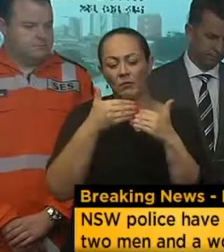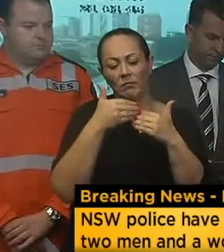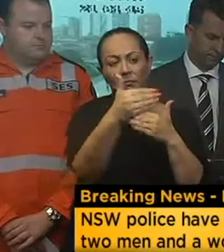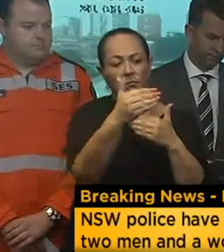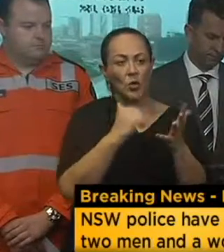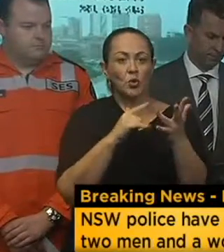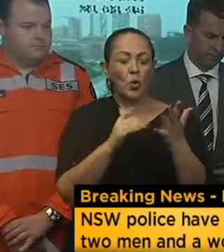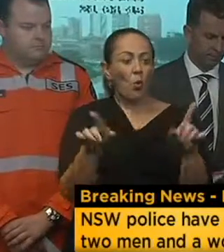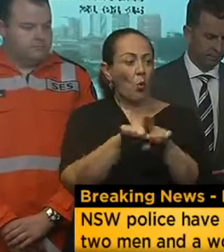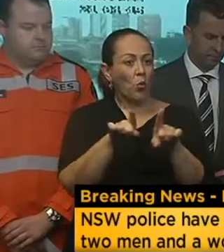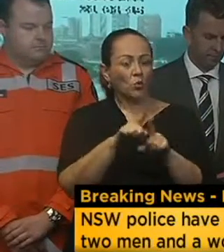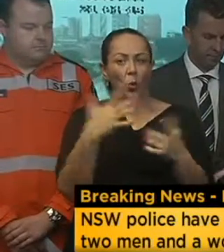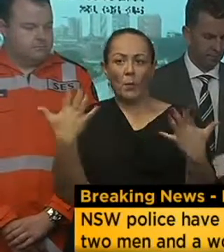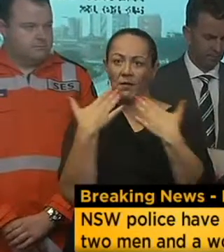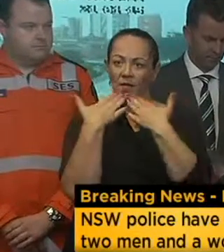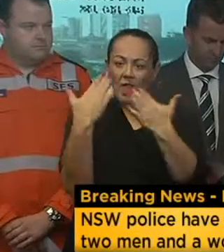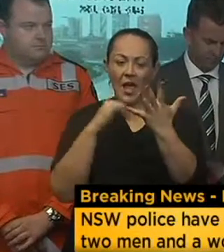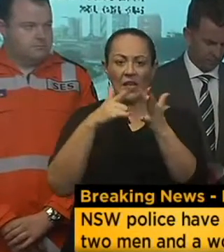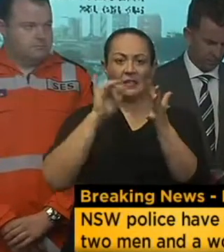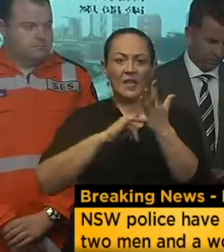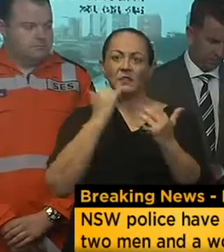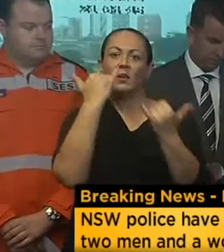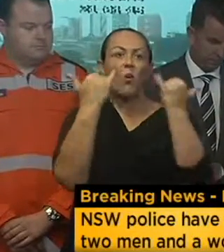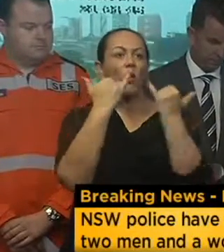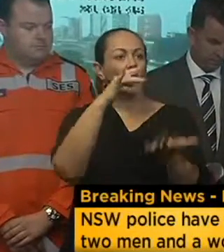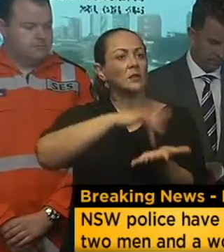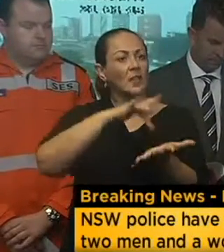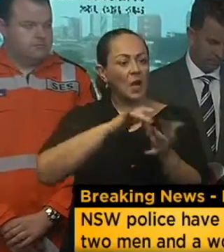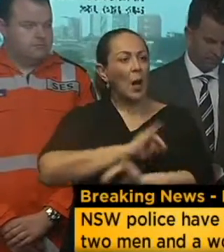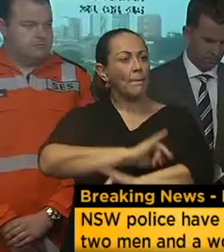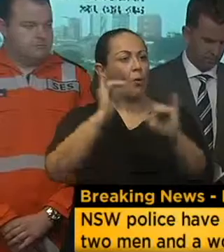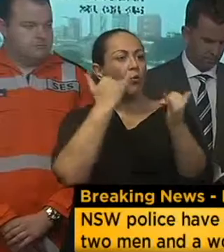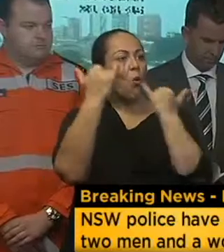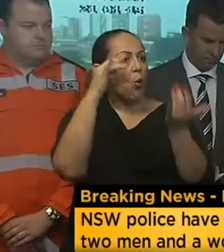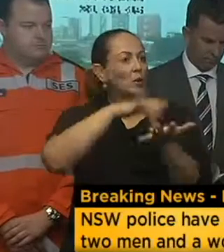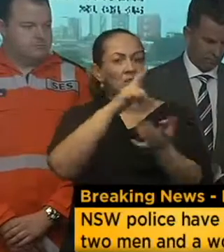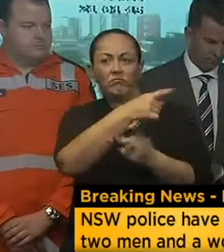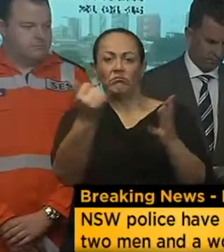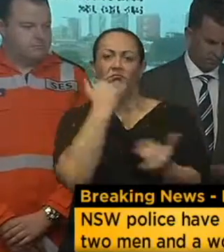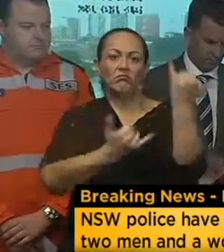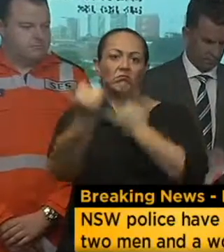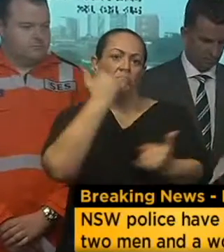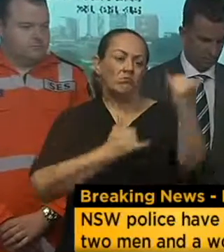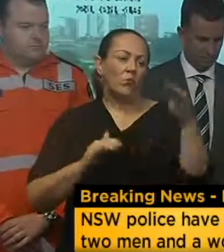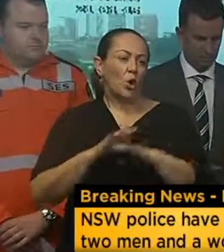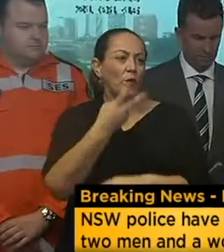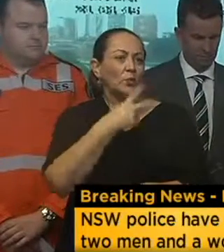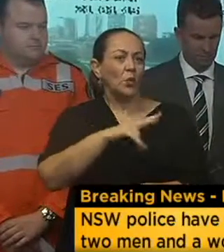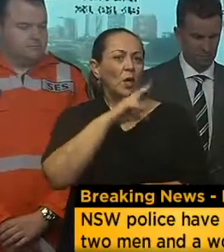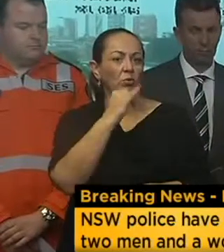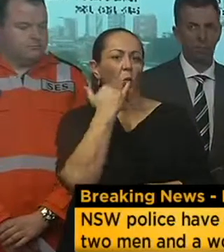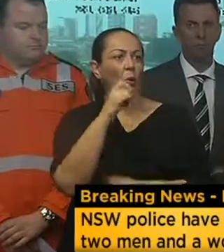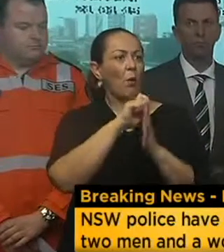also want to place on record my thanks to the SES call centres and the emergency services call centres. They have averaged nearly 200 an hour.